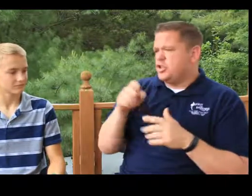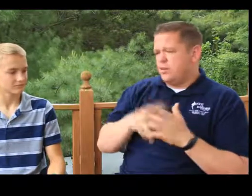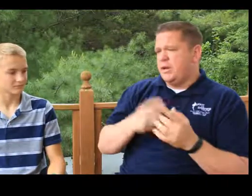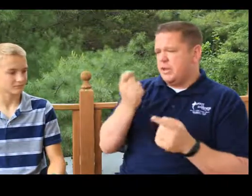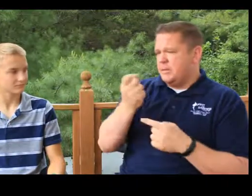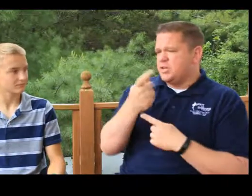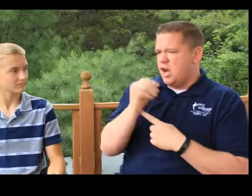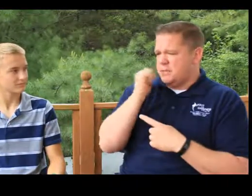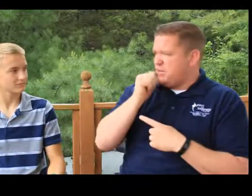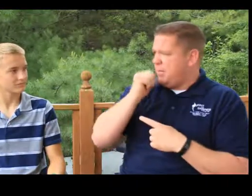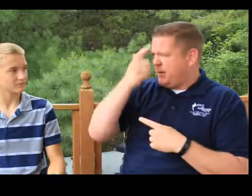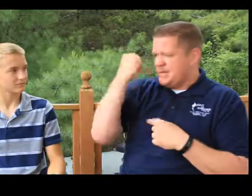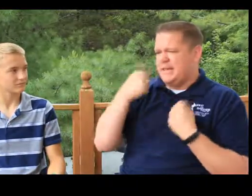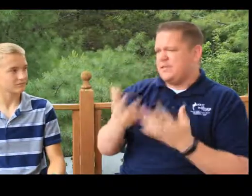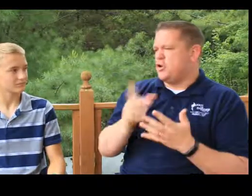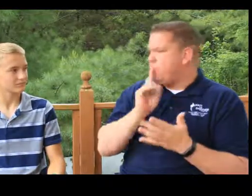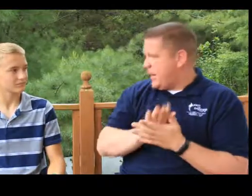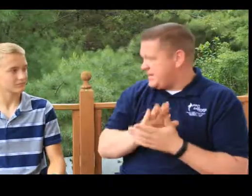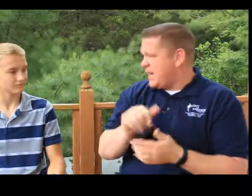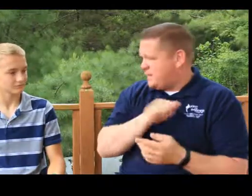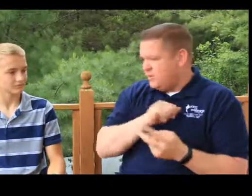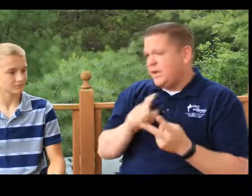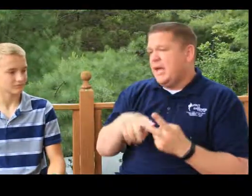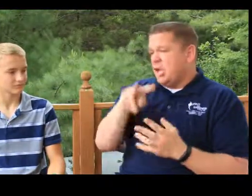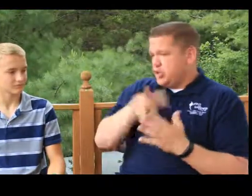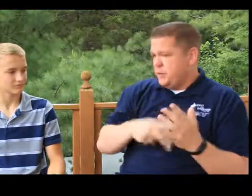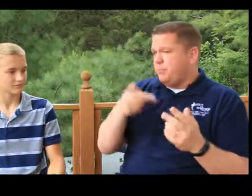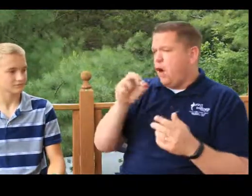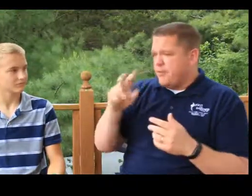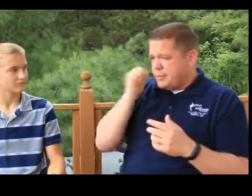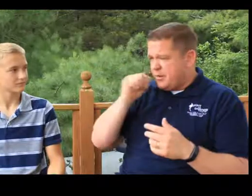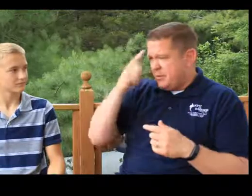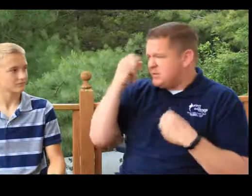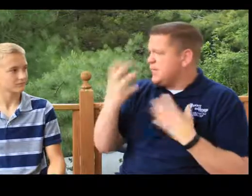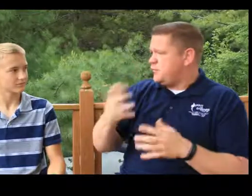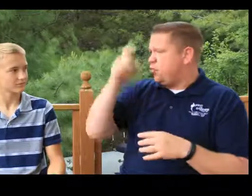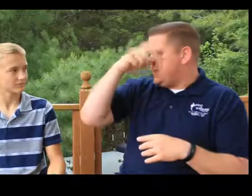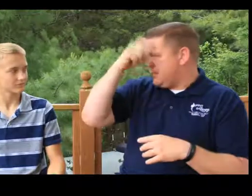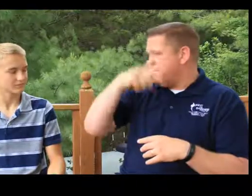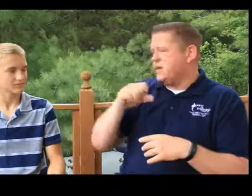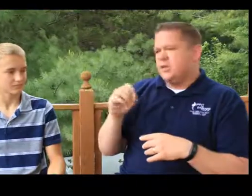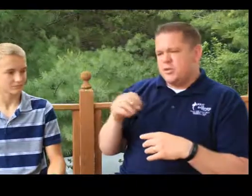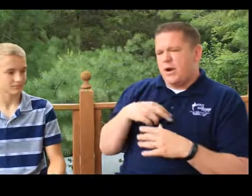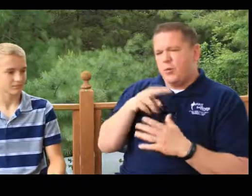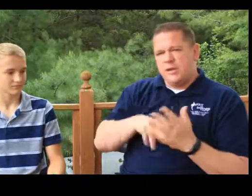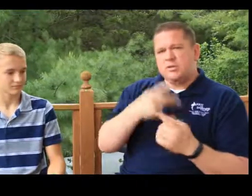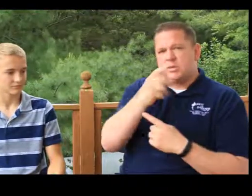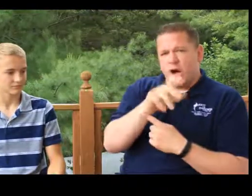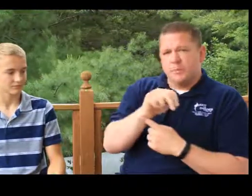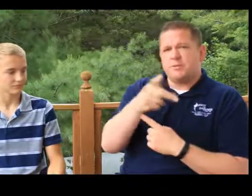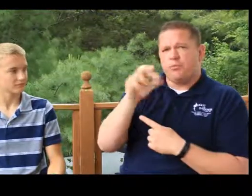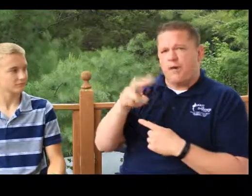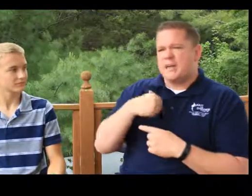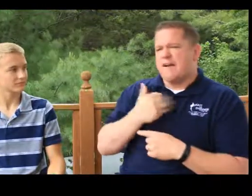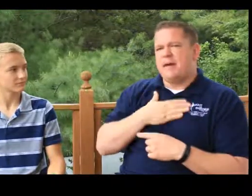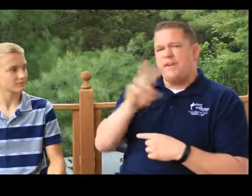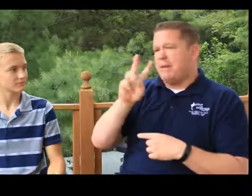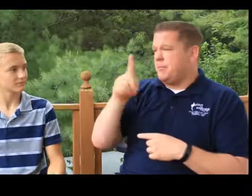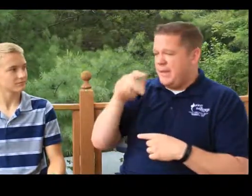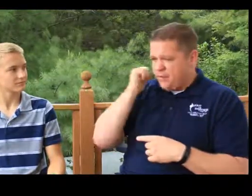should read a little bit of Psalms every day because it gives you a praise attitude. And you should read Proverbs every day because it gives you wisdom. So I read Psalms and Proverbs. have my vitamin P every